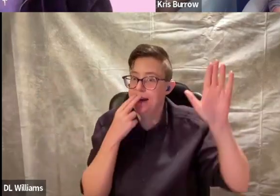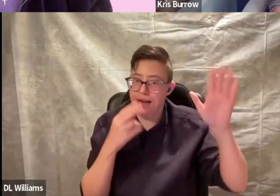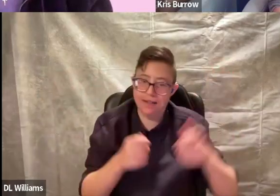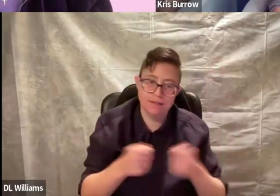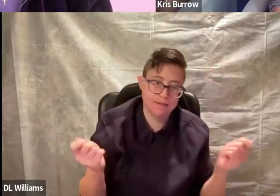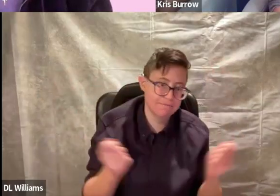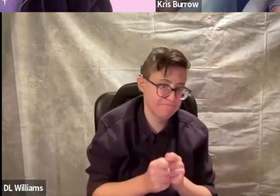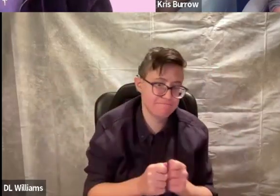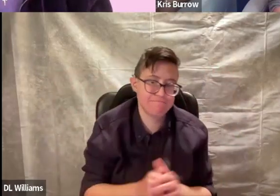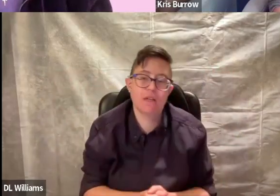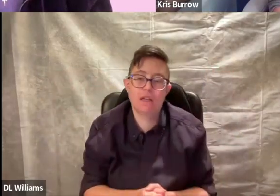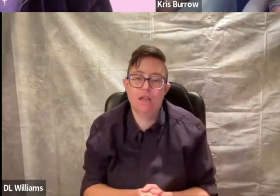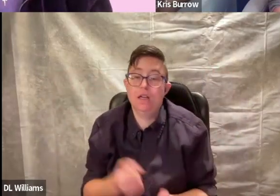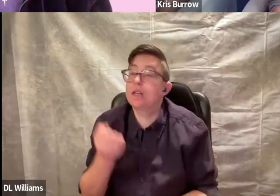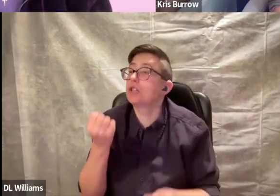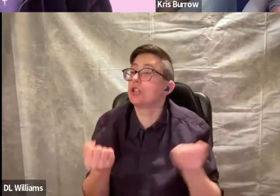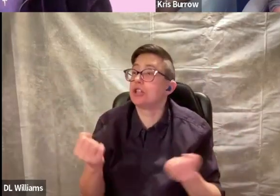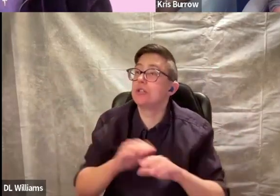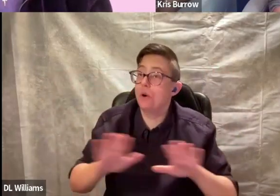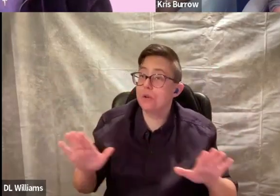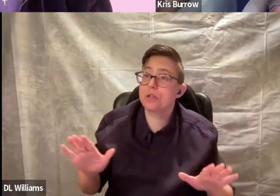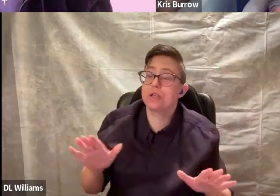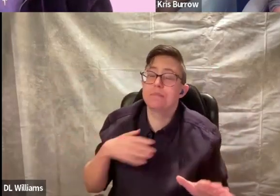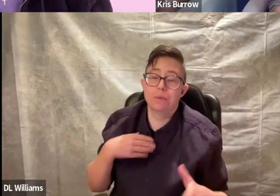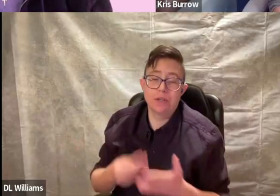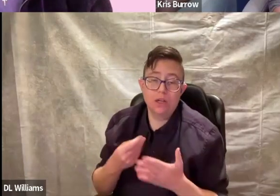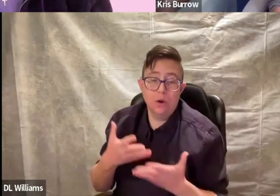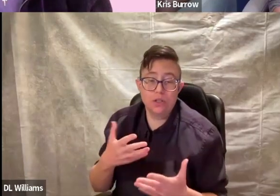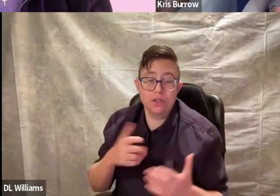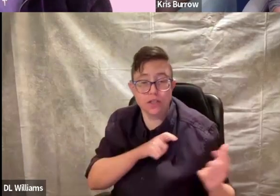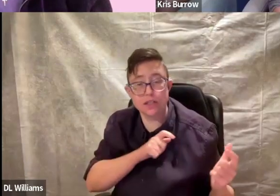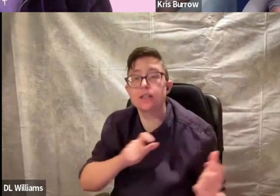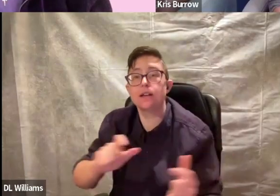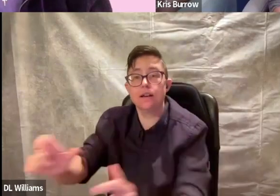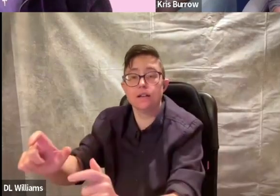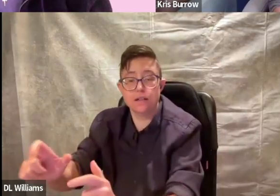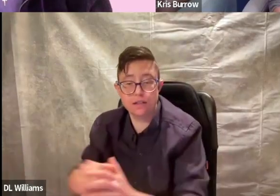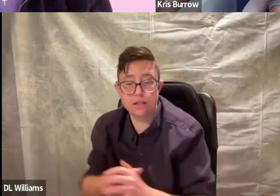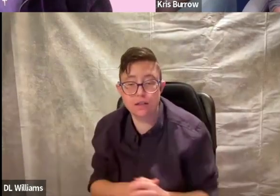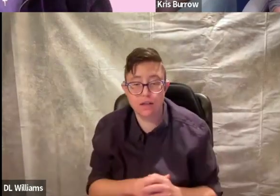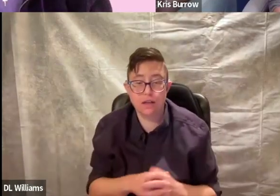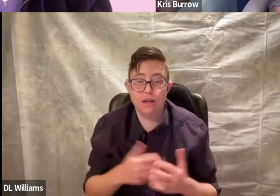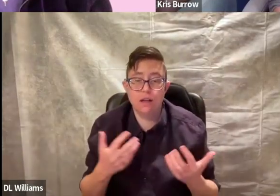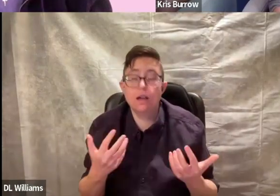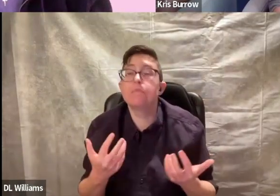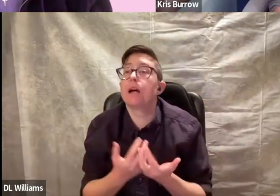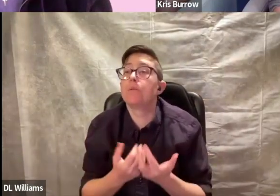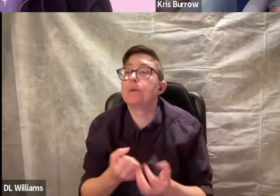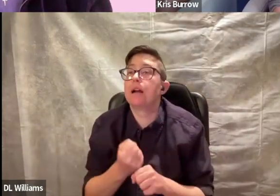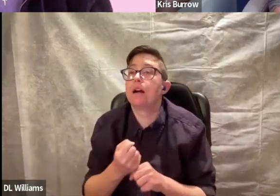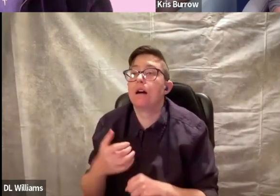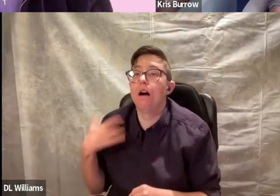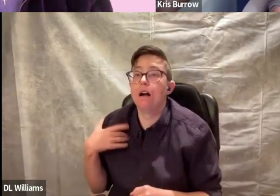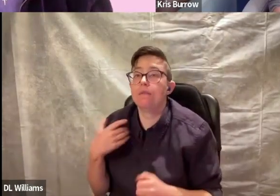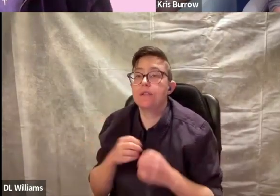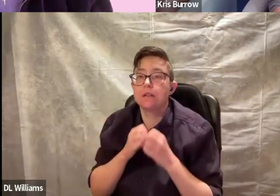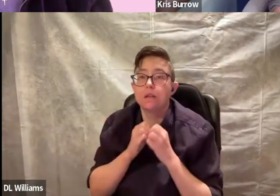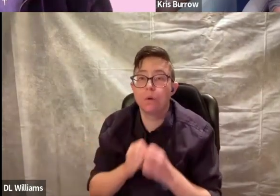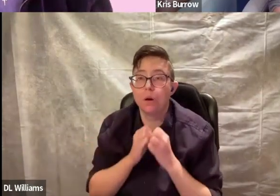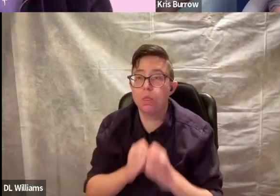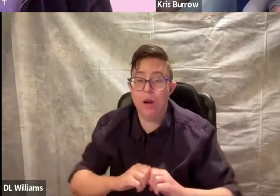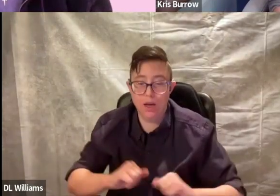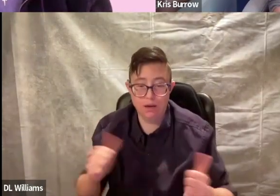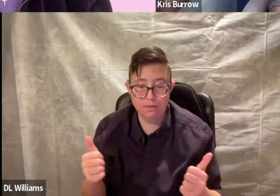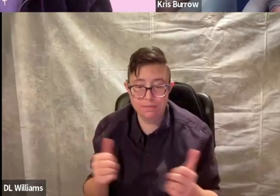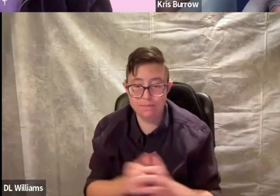the Daily Hire. Judge us not by what it costs to sustain us, but how we make our lives